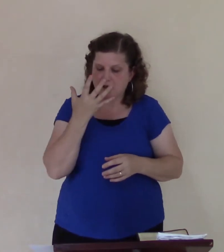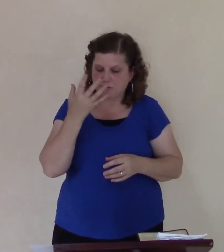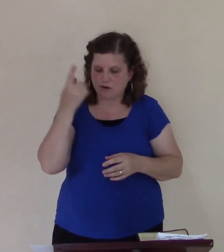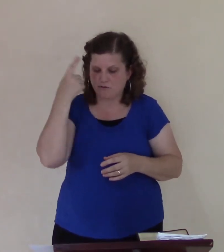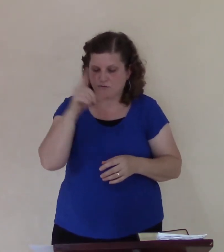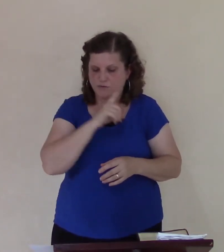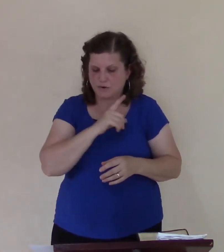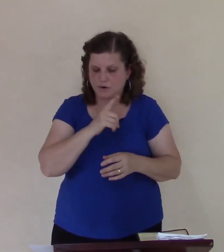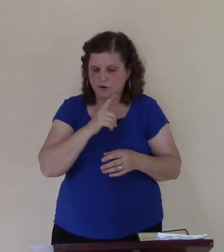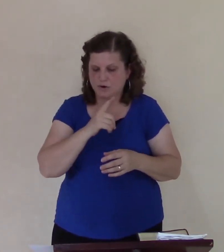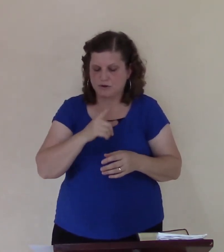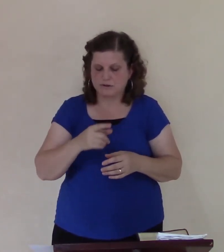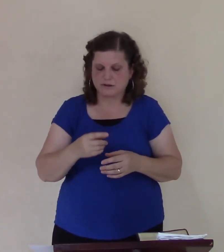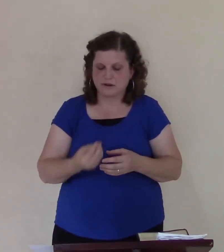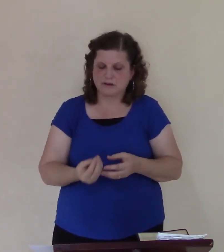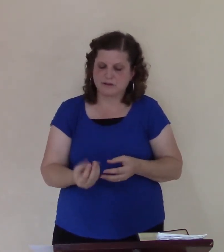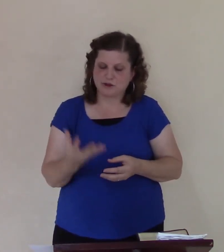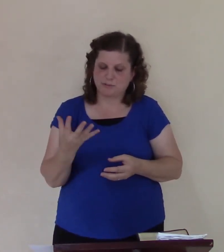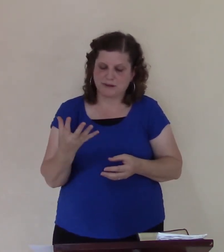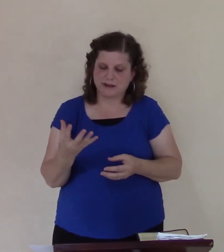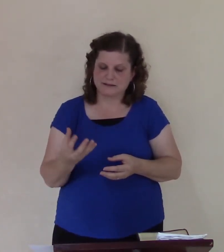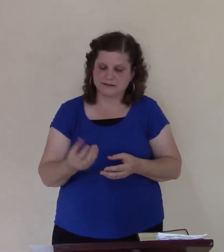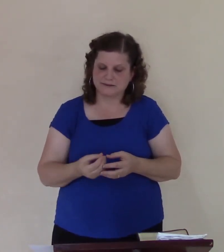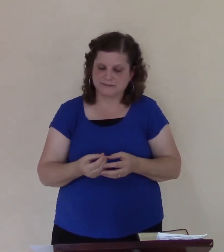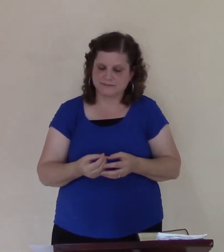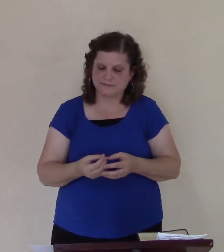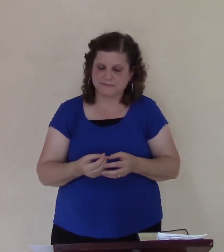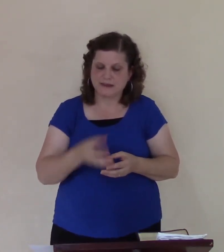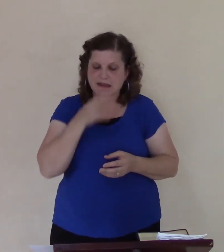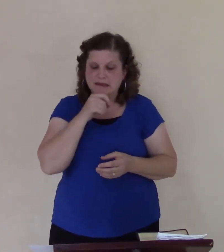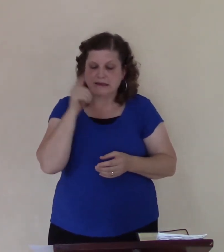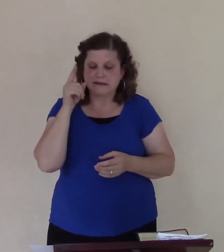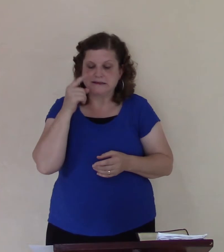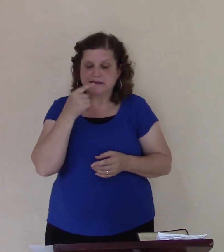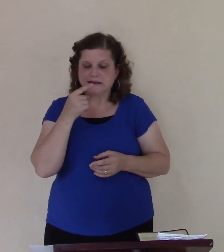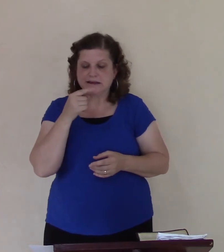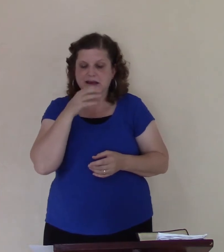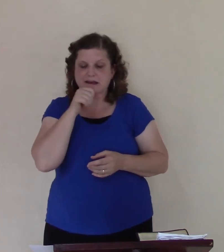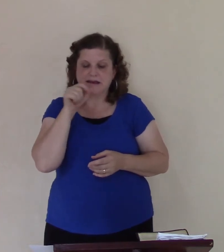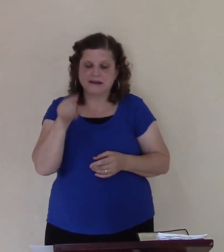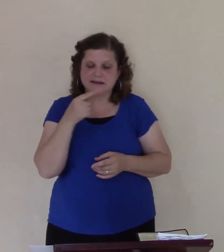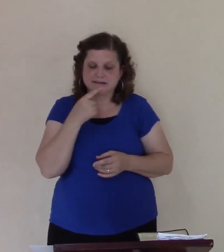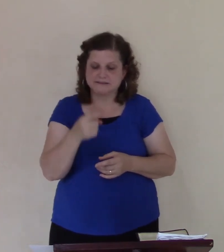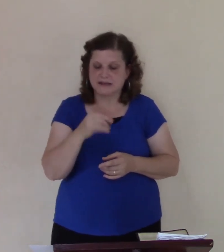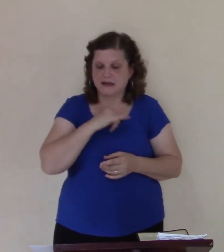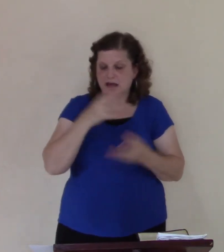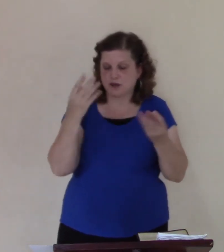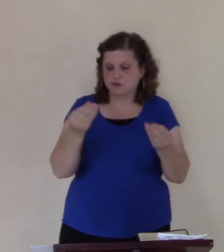Now, his anger turned into self-pity. Feeling sorry for himself.